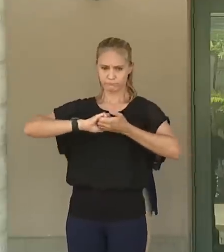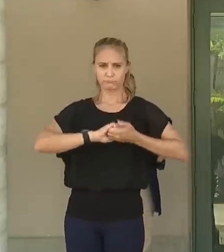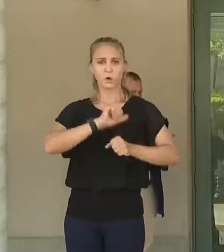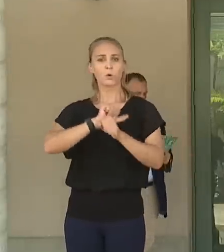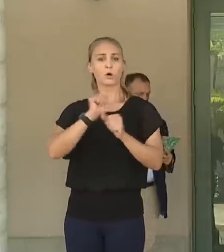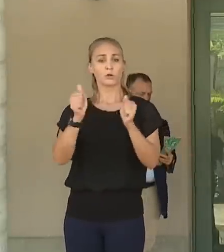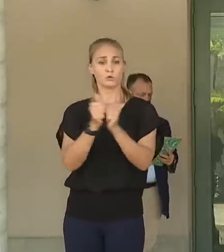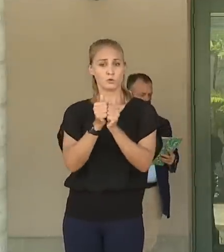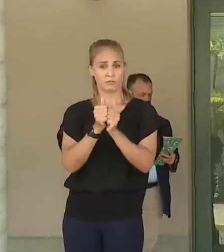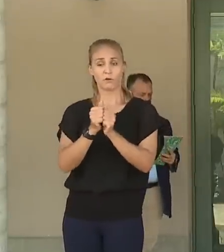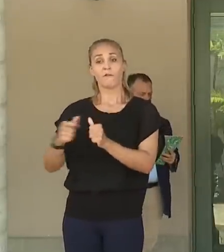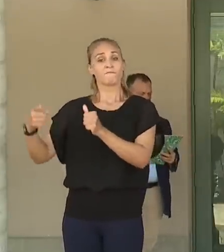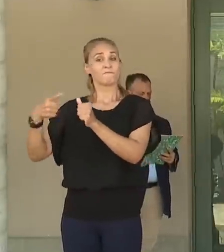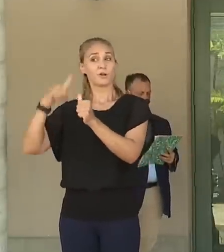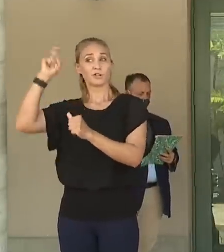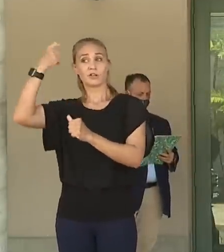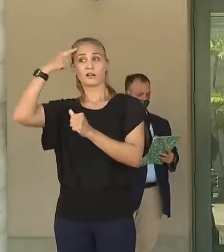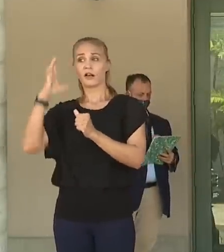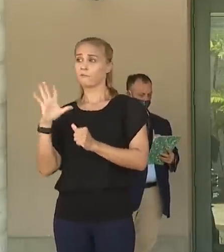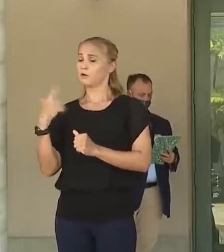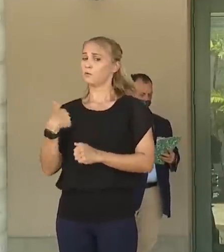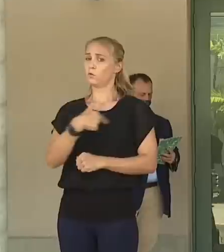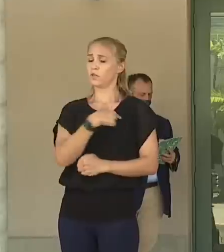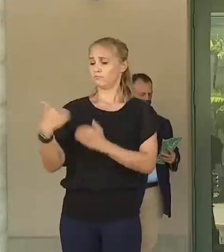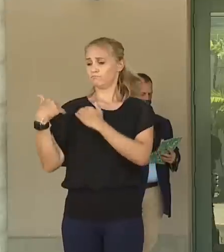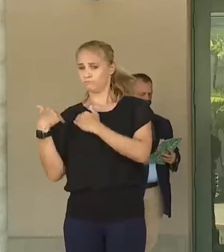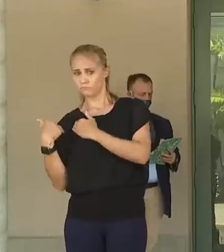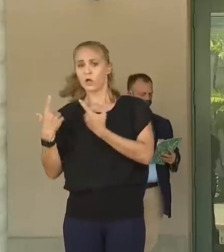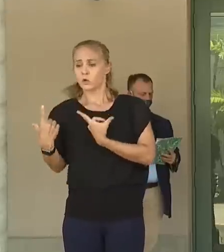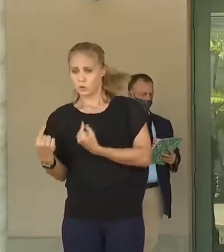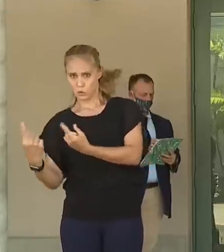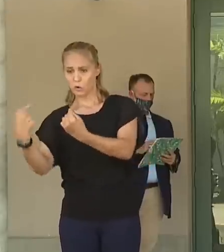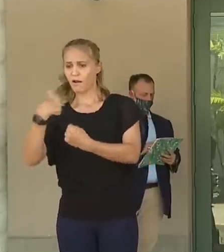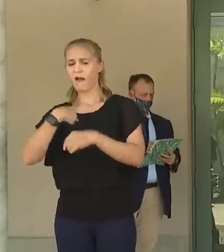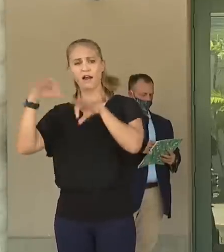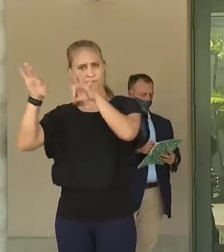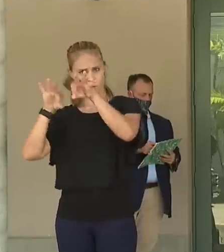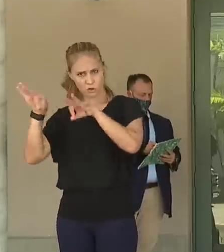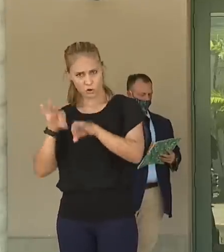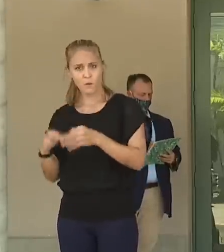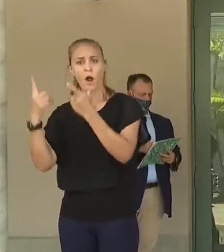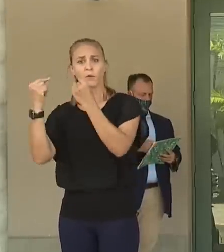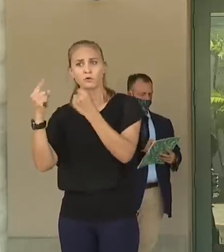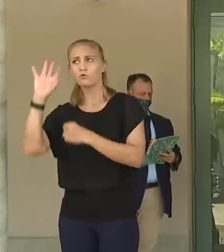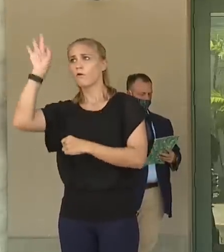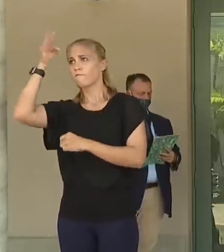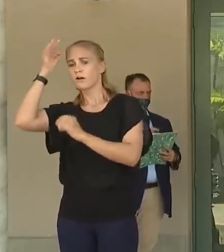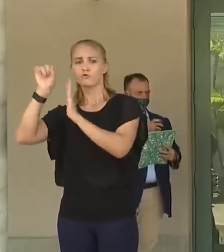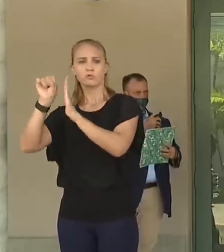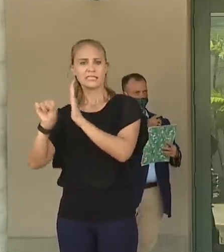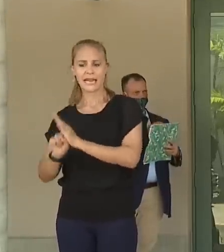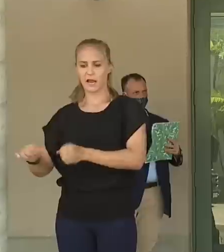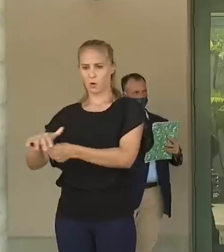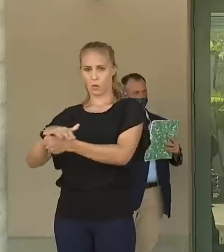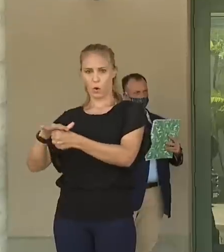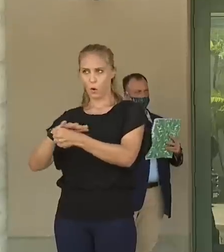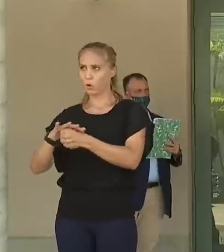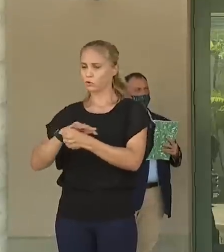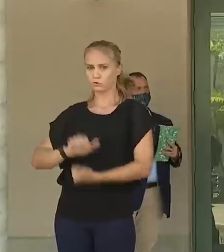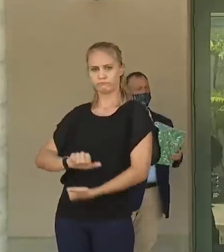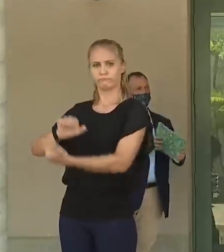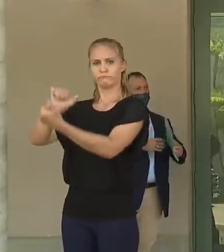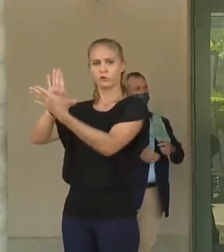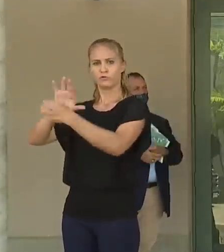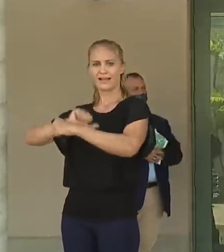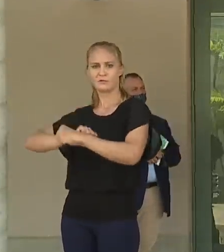First for government, we must do our part. And I've described what it is we need to do at all levels in order to address this spread of the